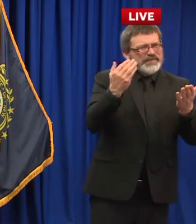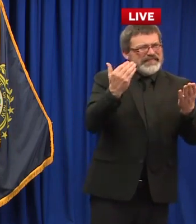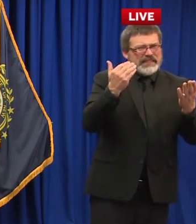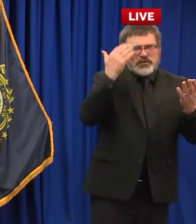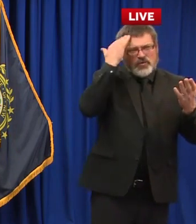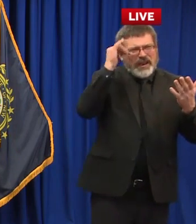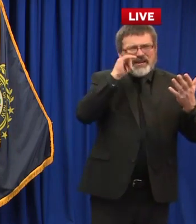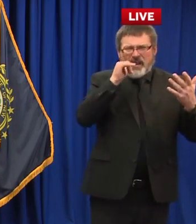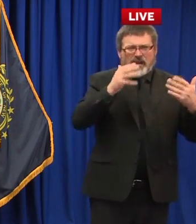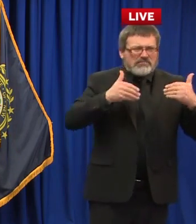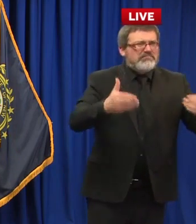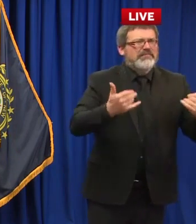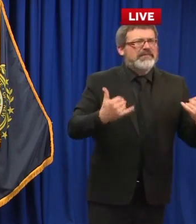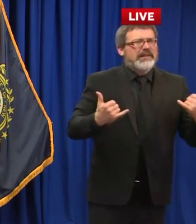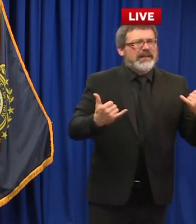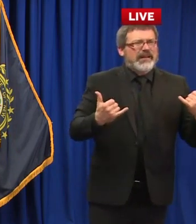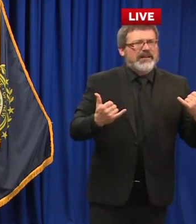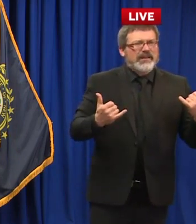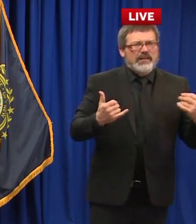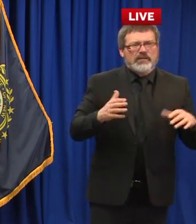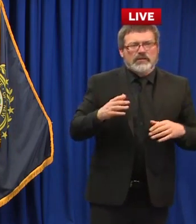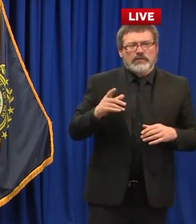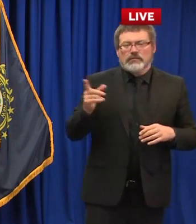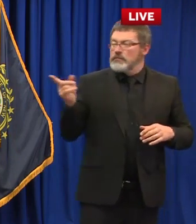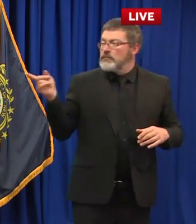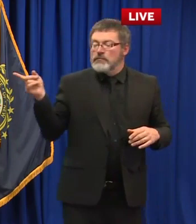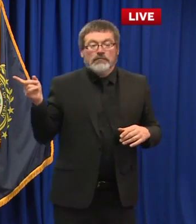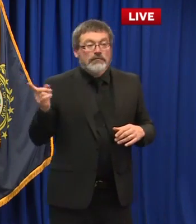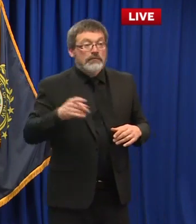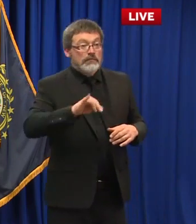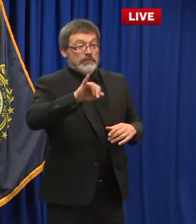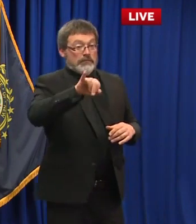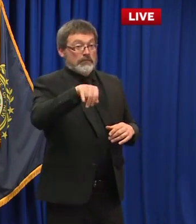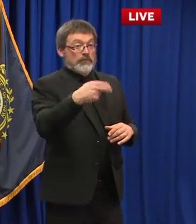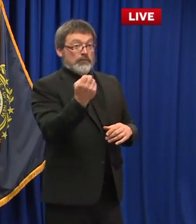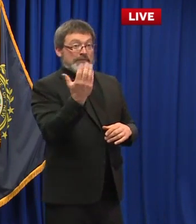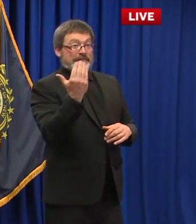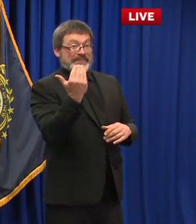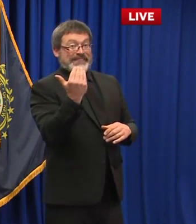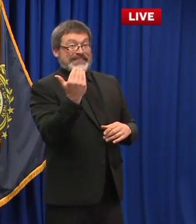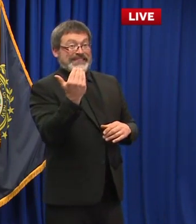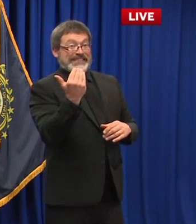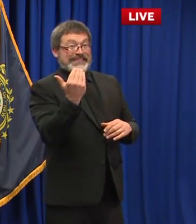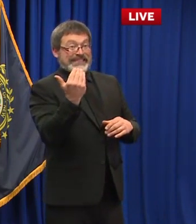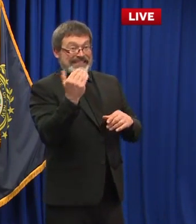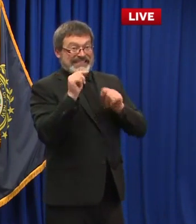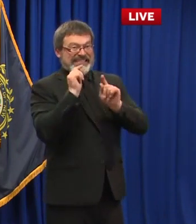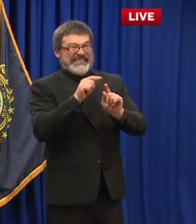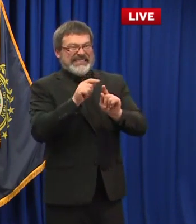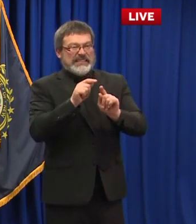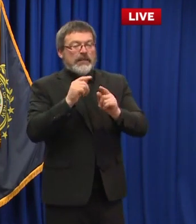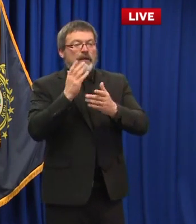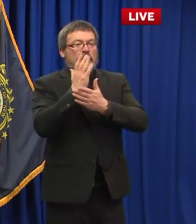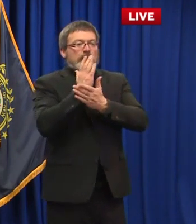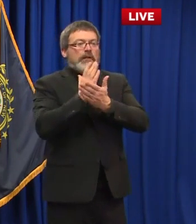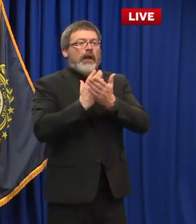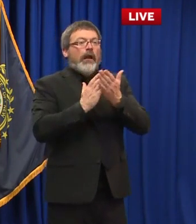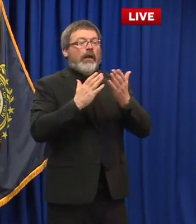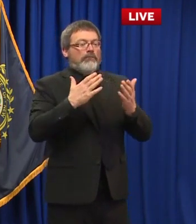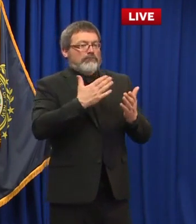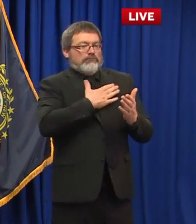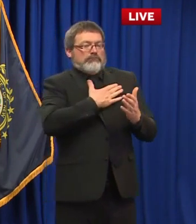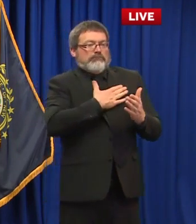probably won't open until after june 15th yeah so um because certain there are certain industries and certain aspects of what we do in our everyday lives where